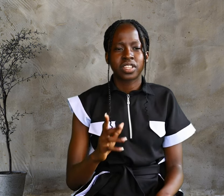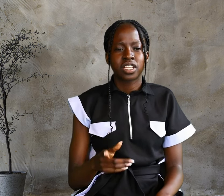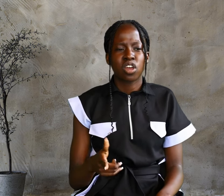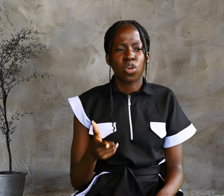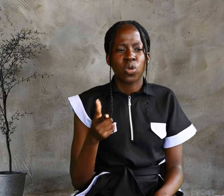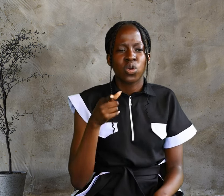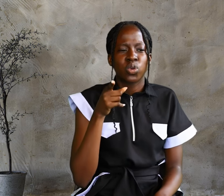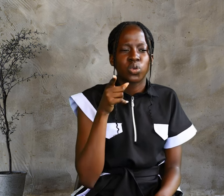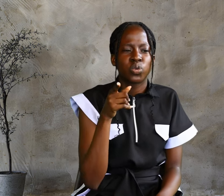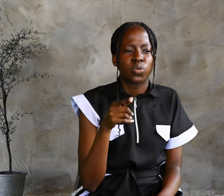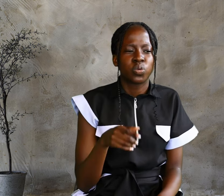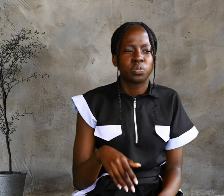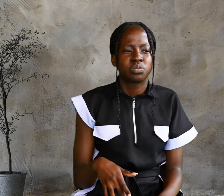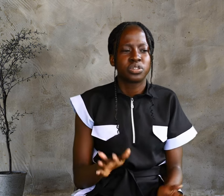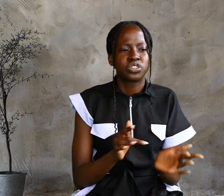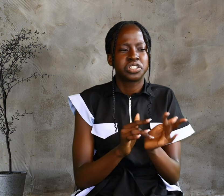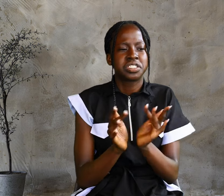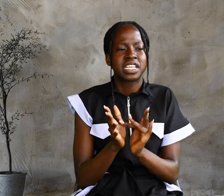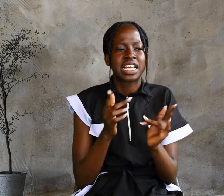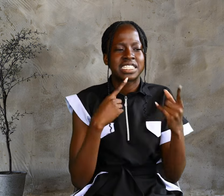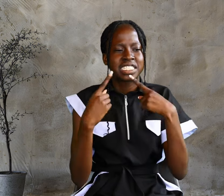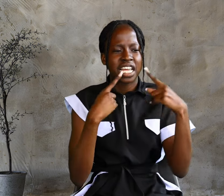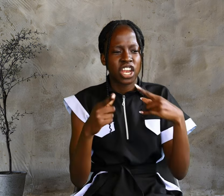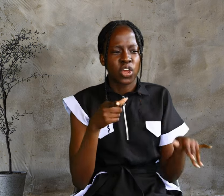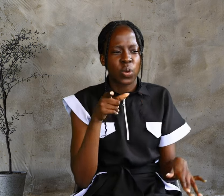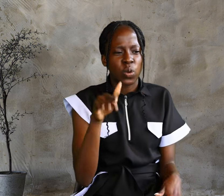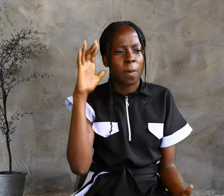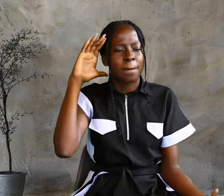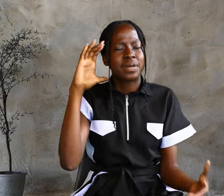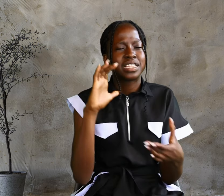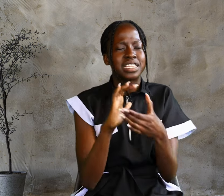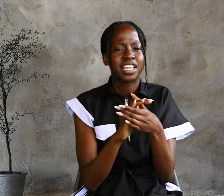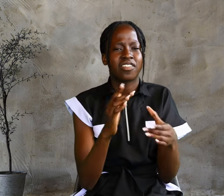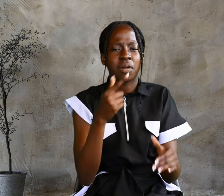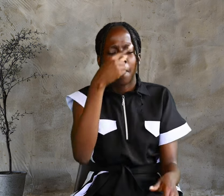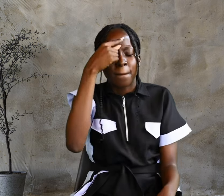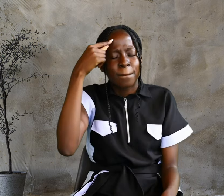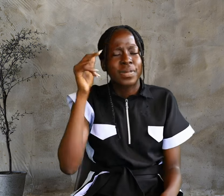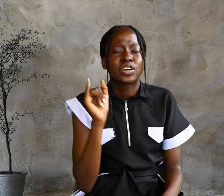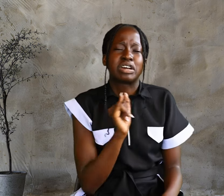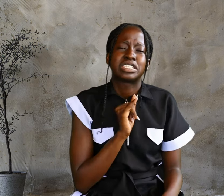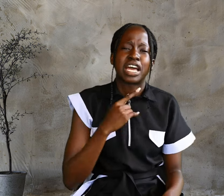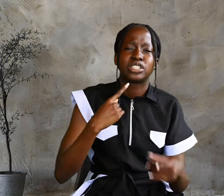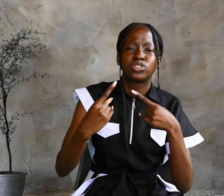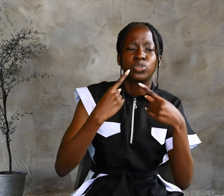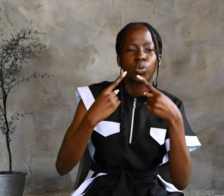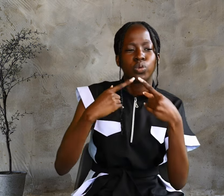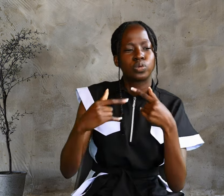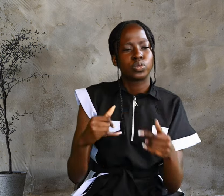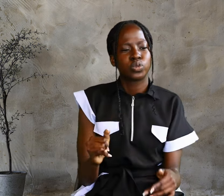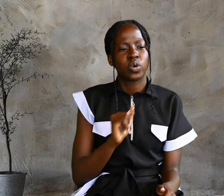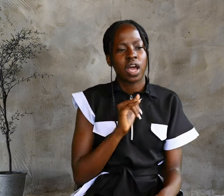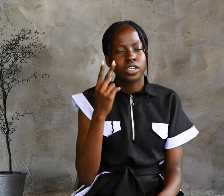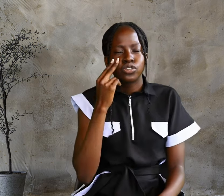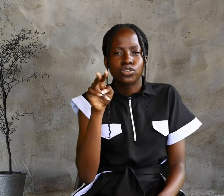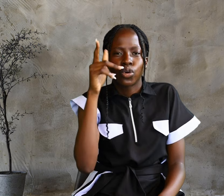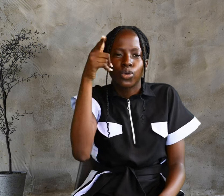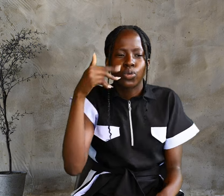Jesus said, You believe, because I told you, I saw you under the fig tree. You will see